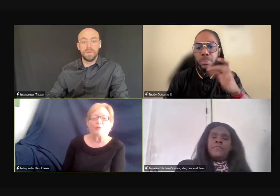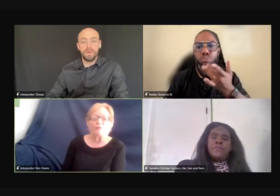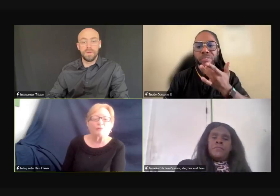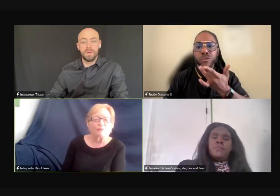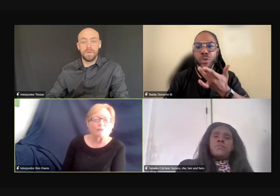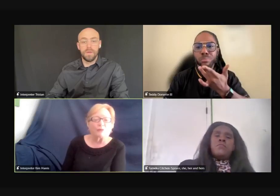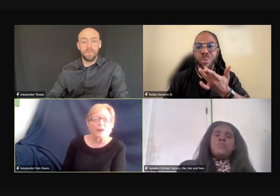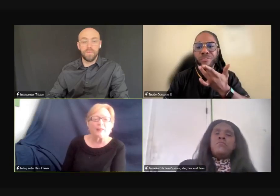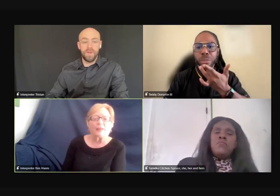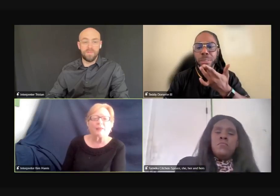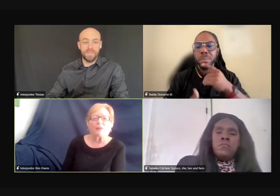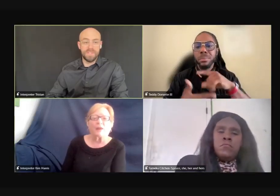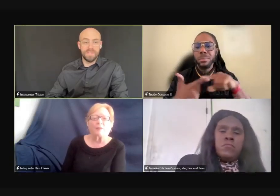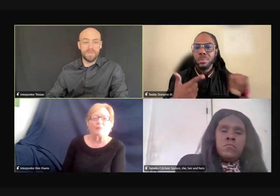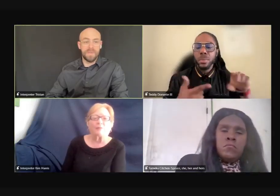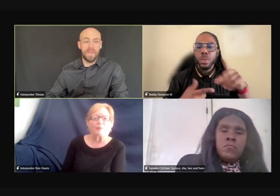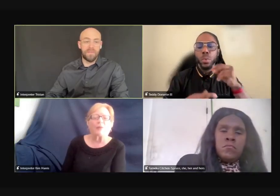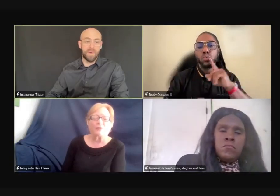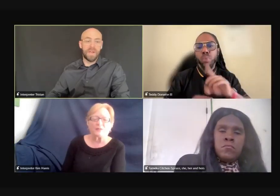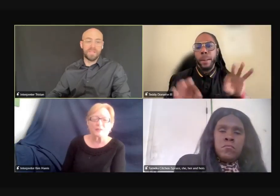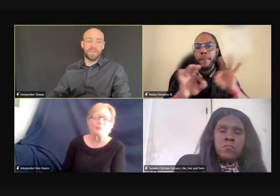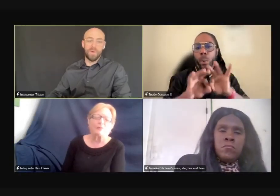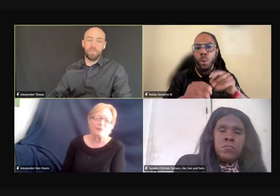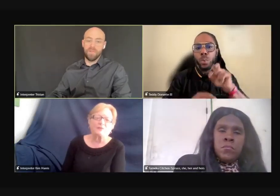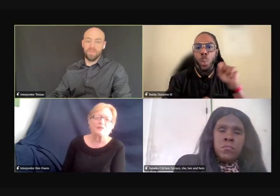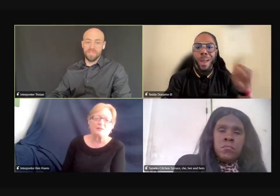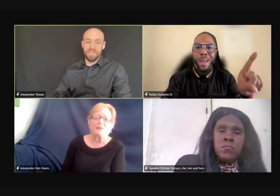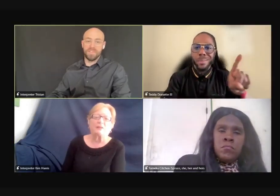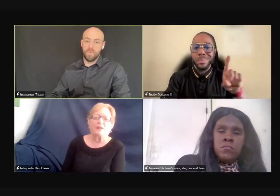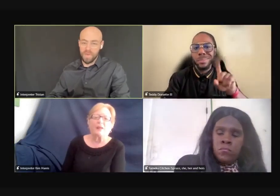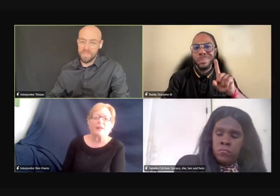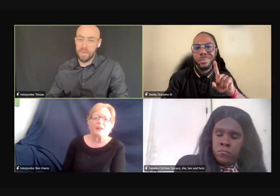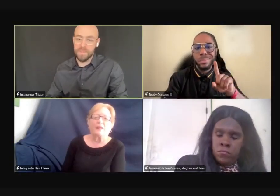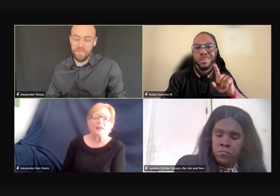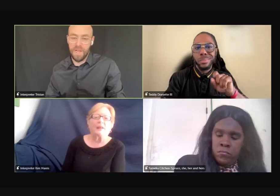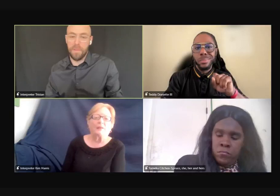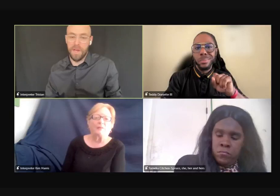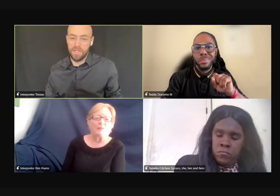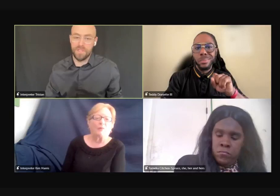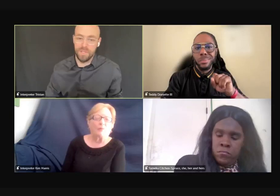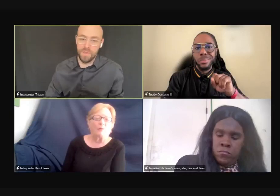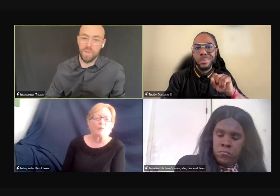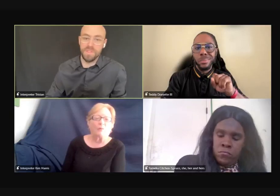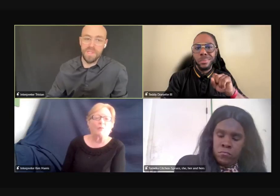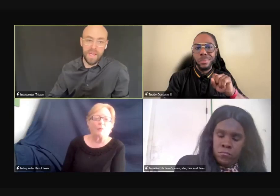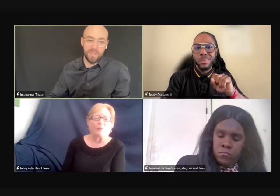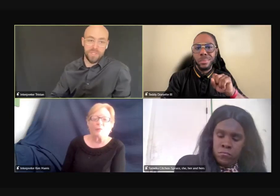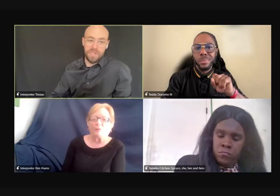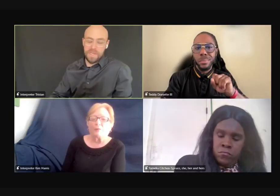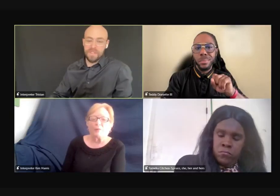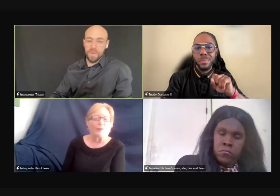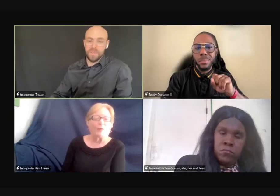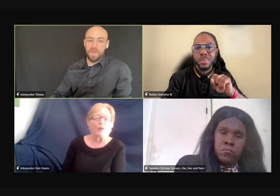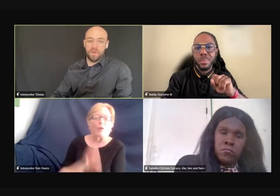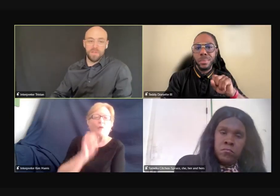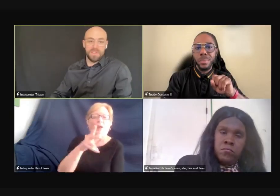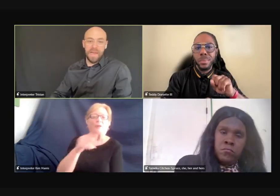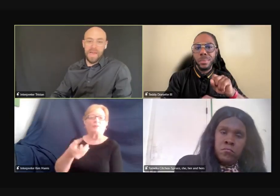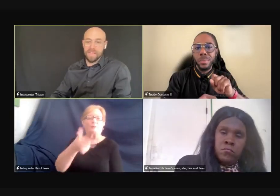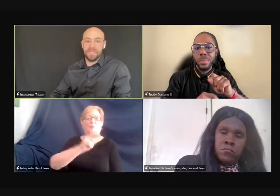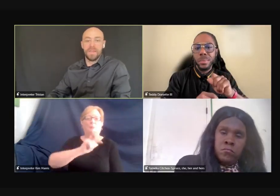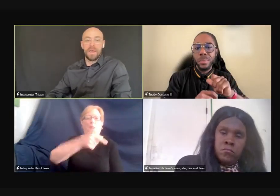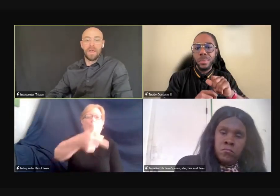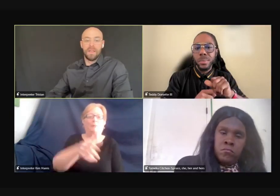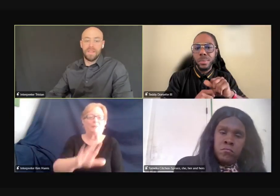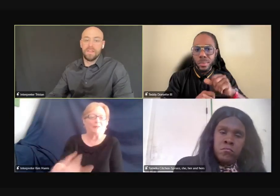pro free, I think. Everyone has their own preferences of what types of accommodations and tools they actually need. So, it's better